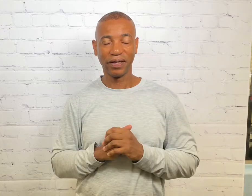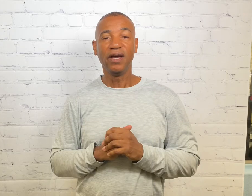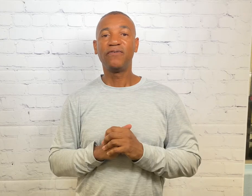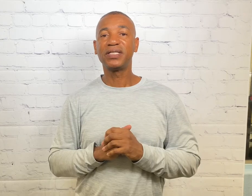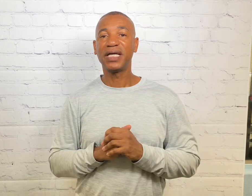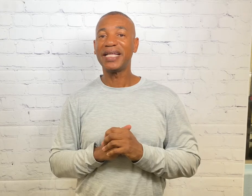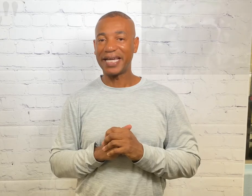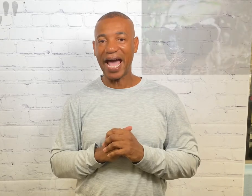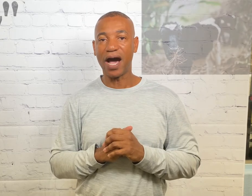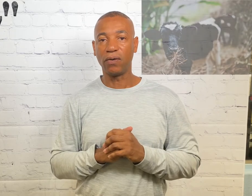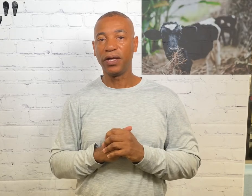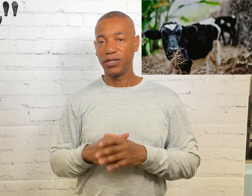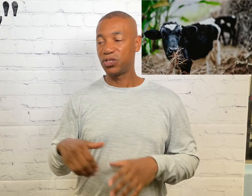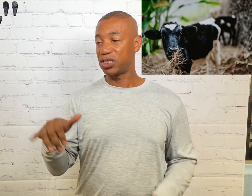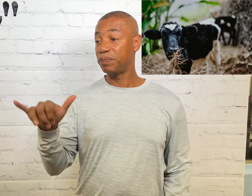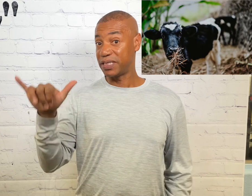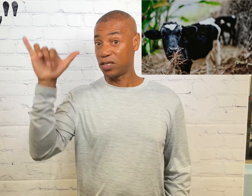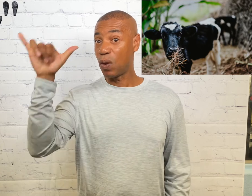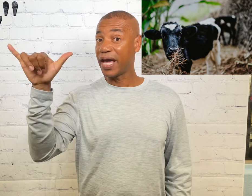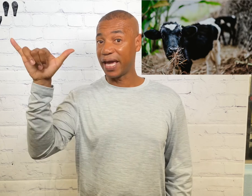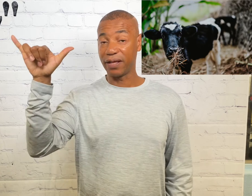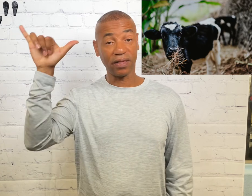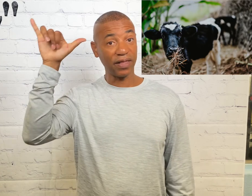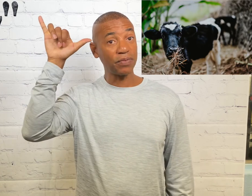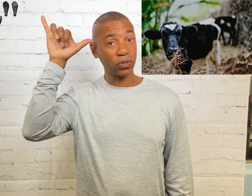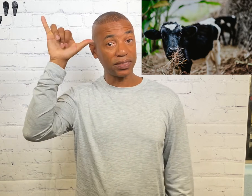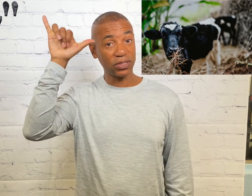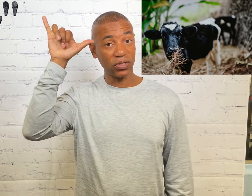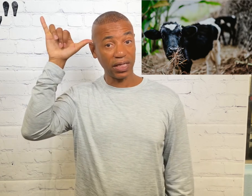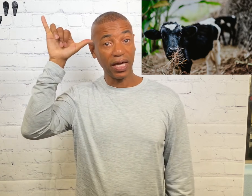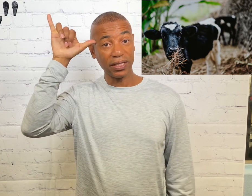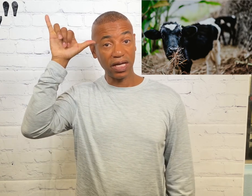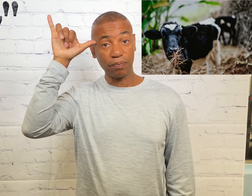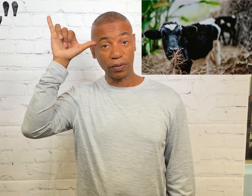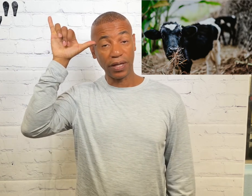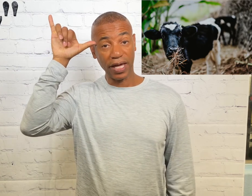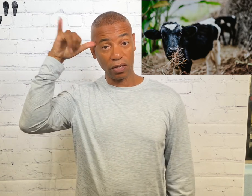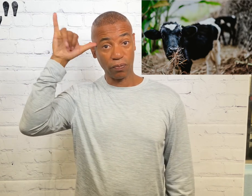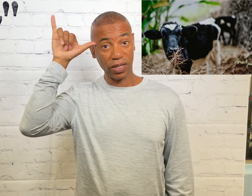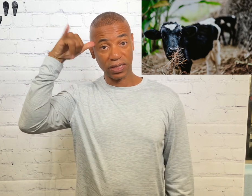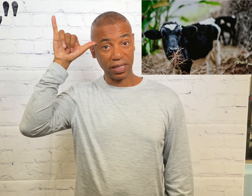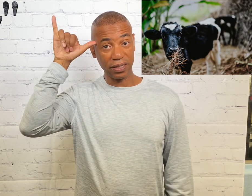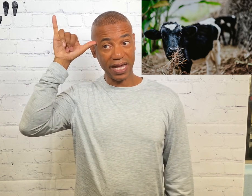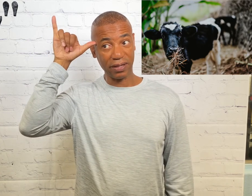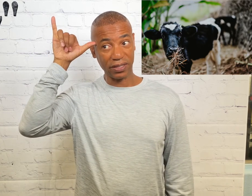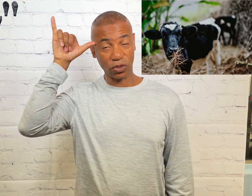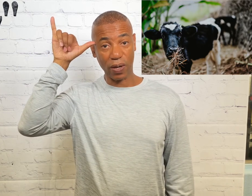For the sign cow you just simply take the Y hand, the thumb is going to touch the temple and you're going to bring it down like this twice.